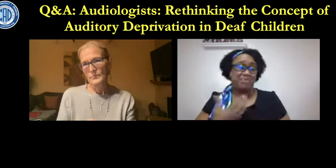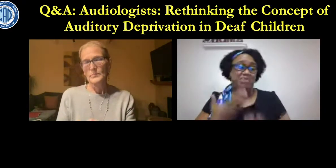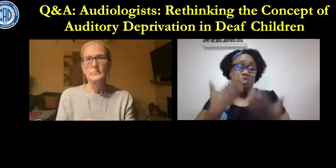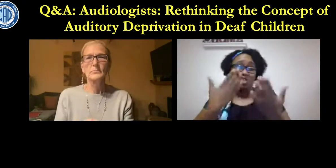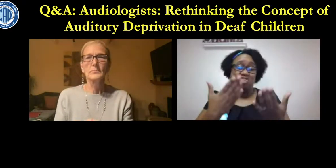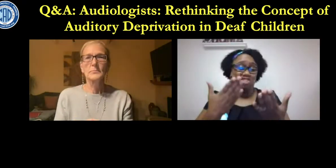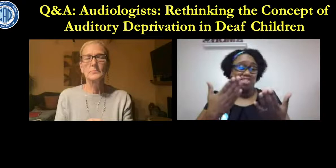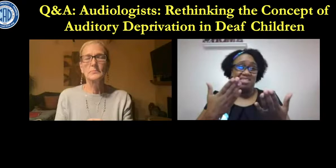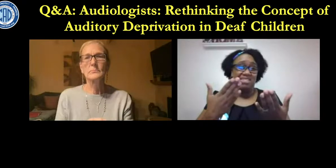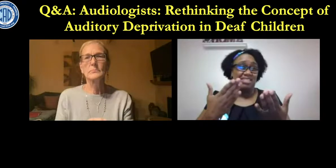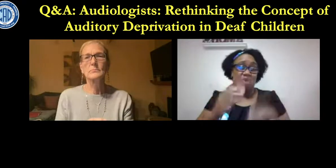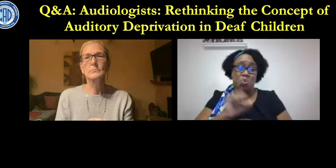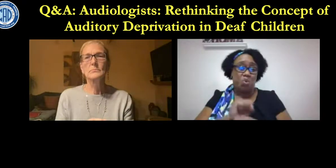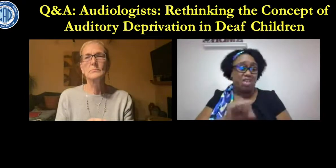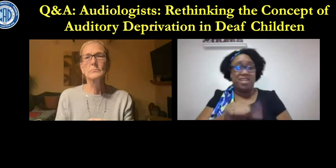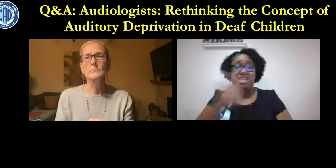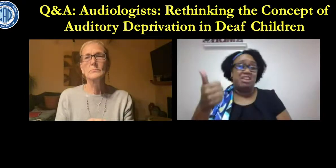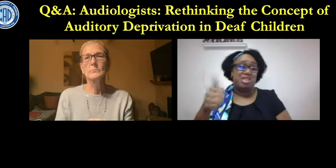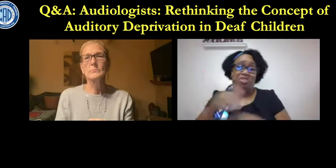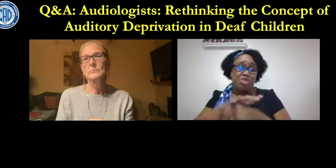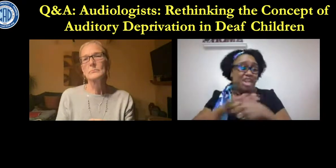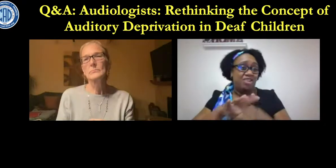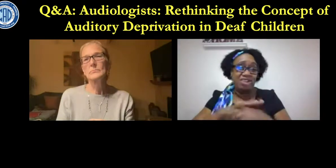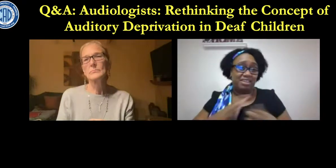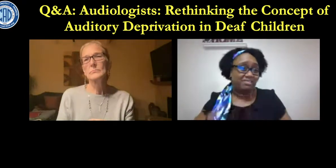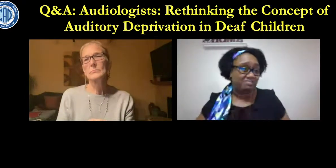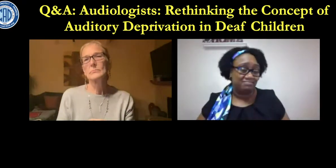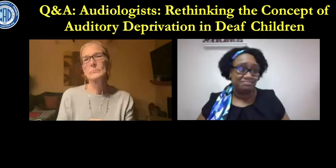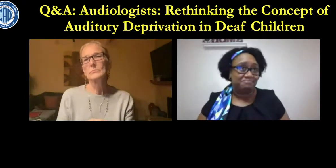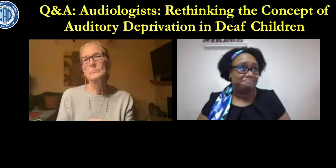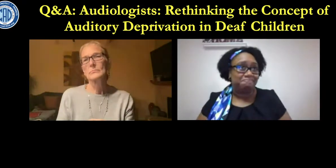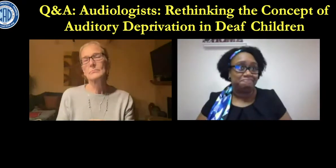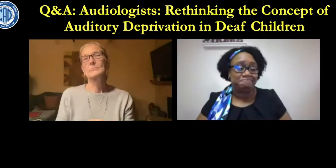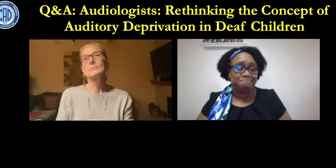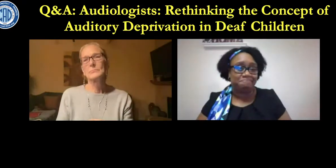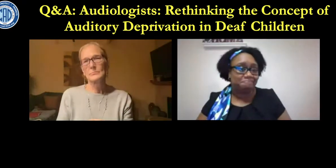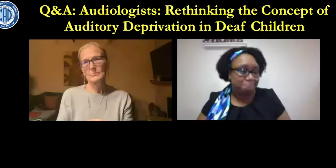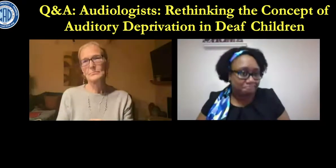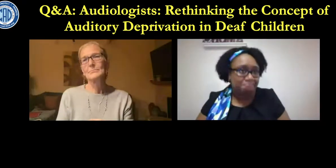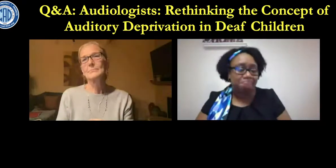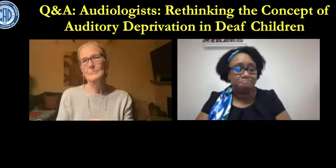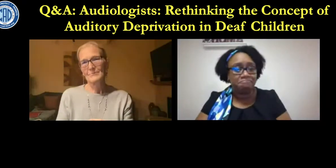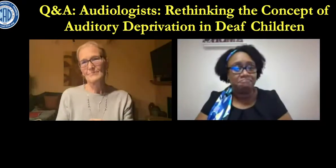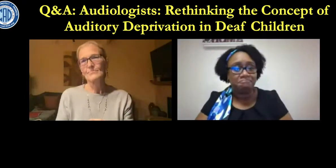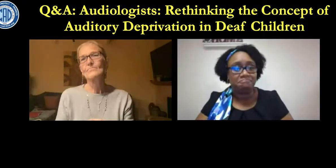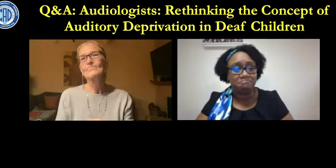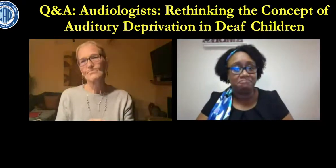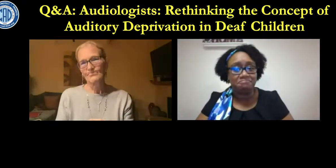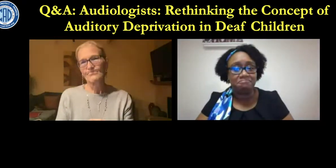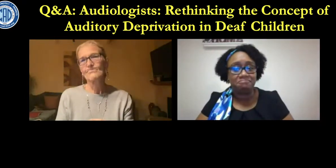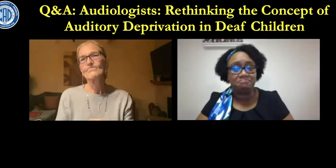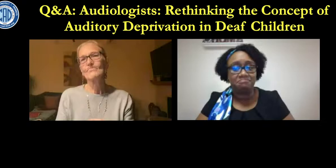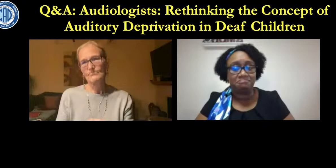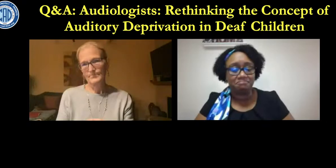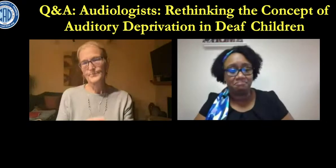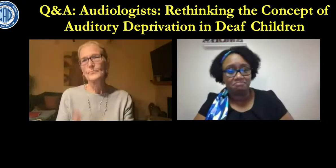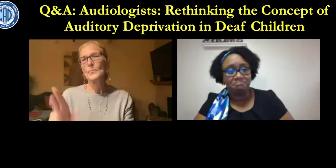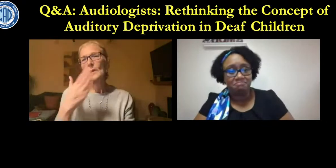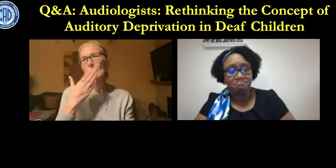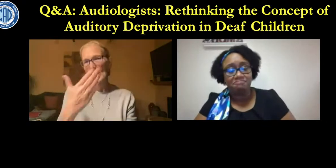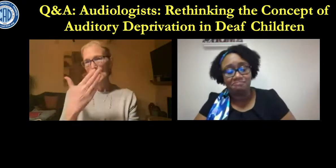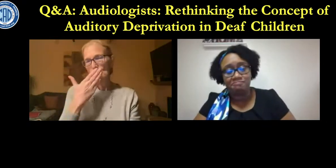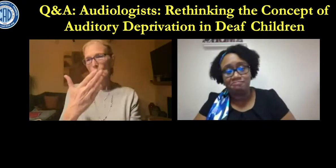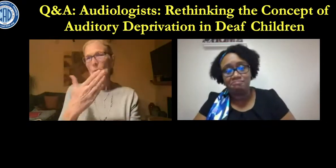a willingness to engage and fight for your students if you don't have that aspect within you i'd recommend